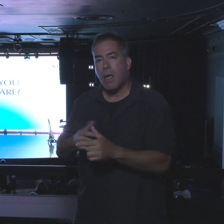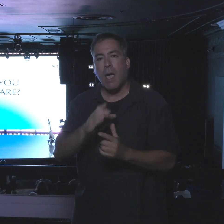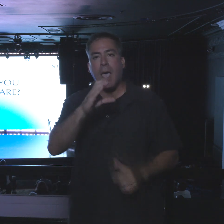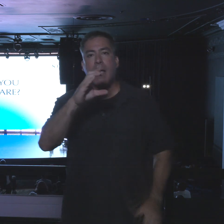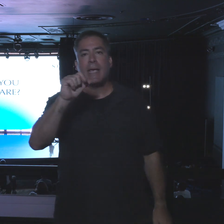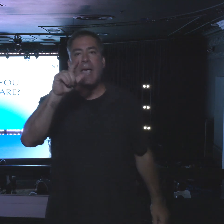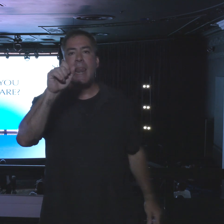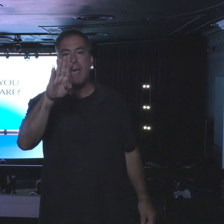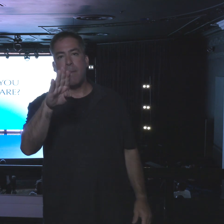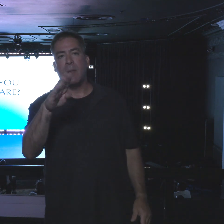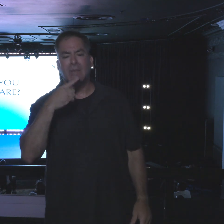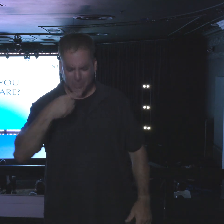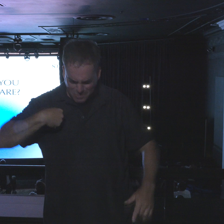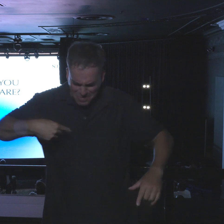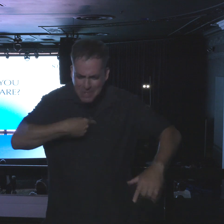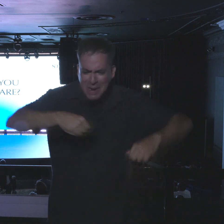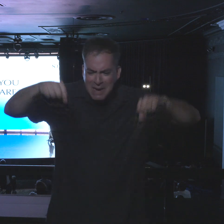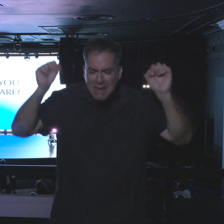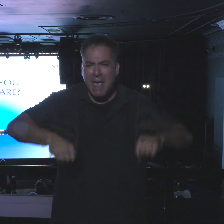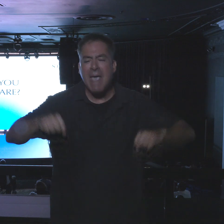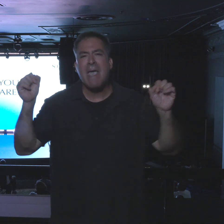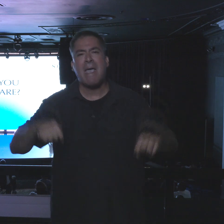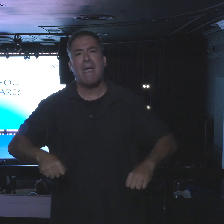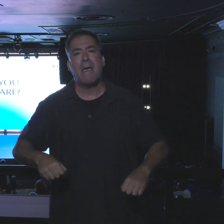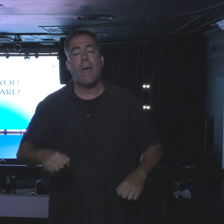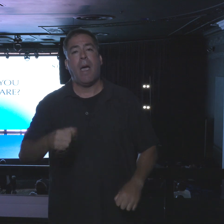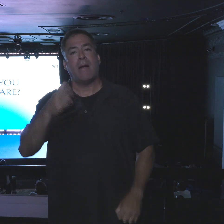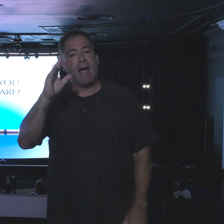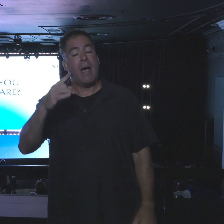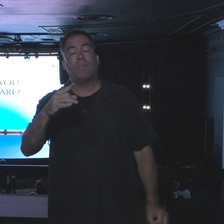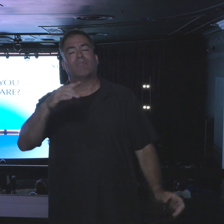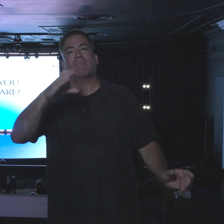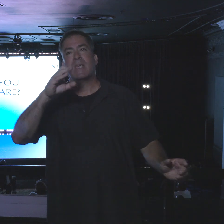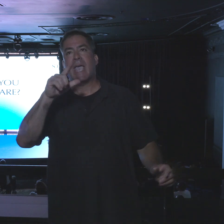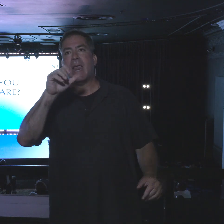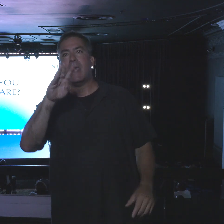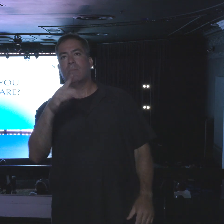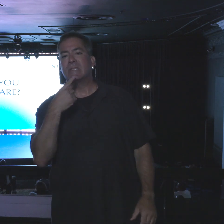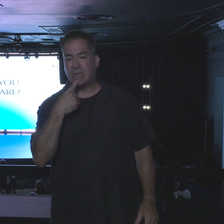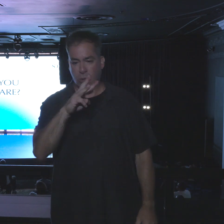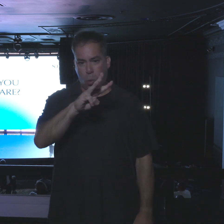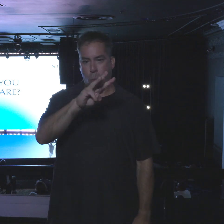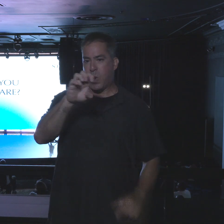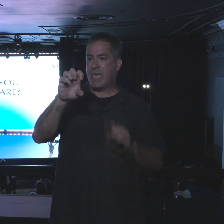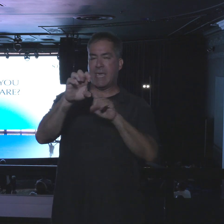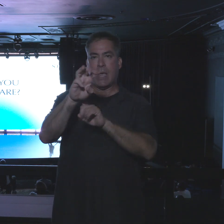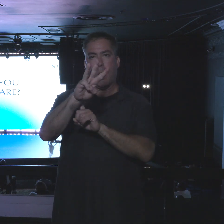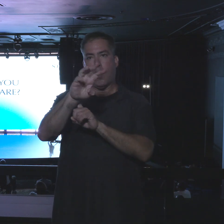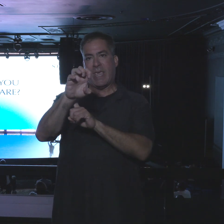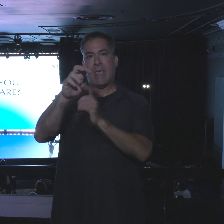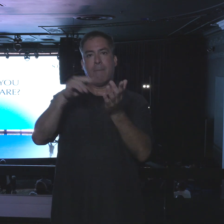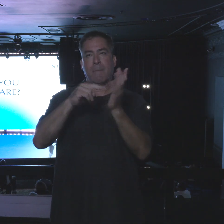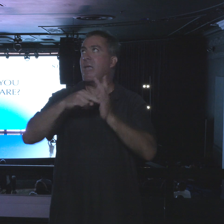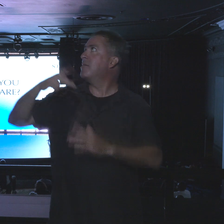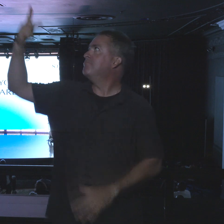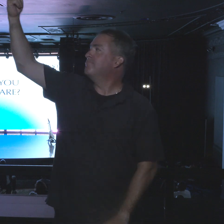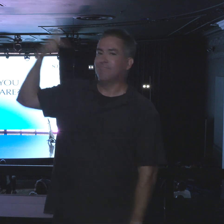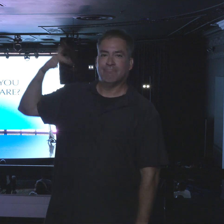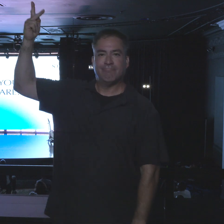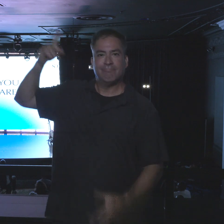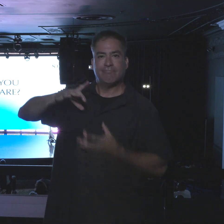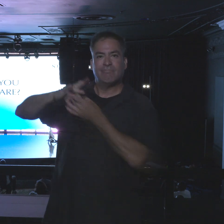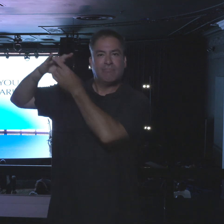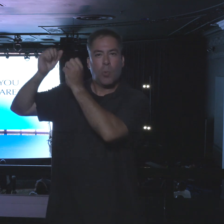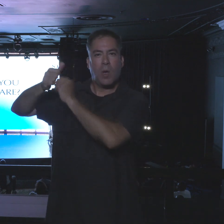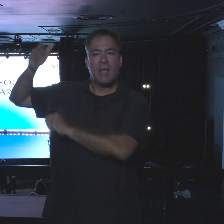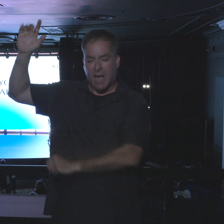able. Now, Caleb's we was God and us. We, we can do